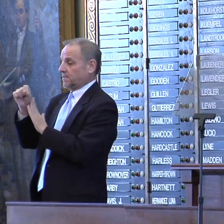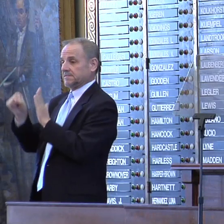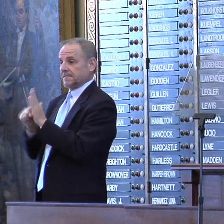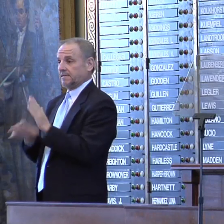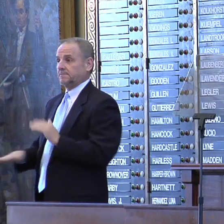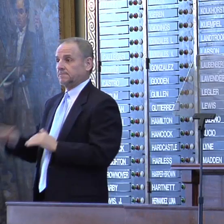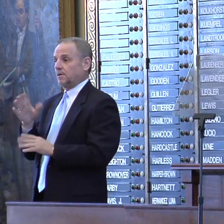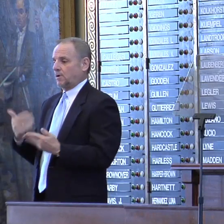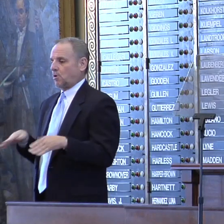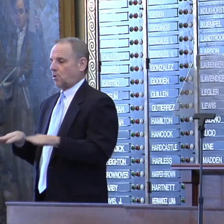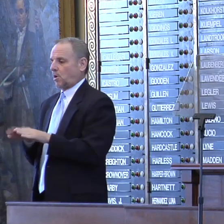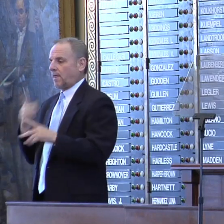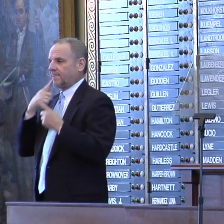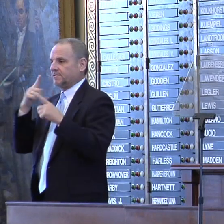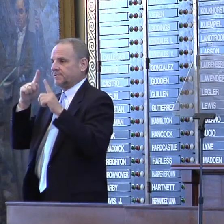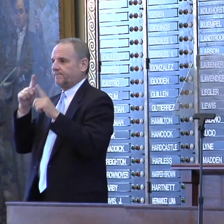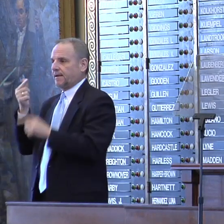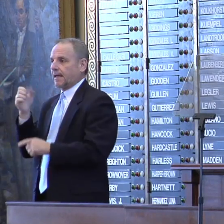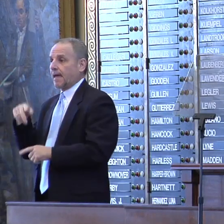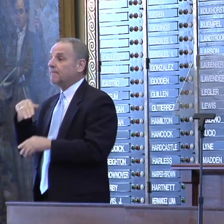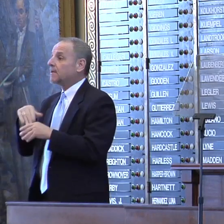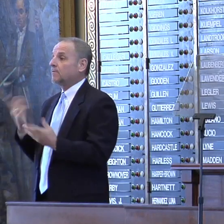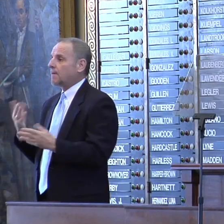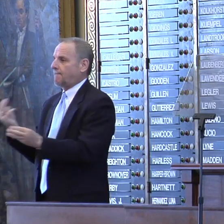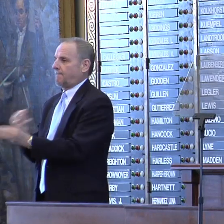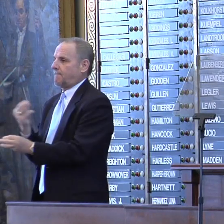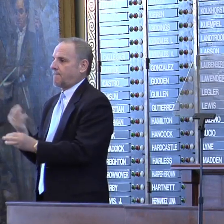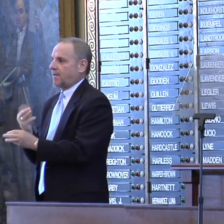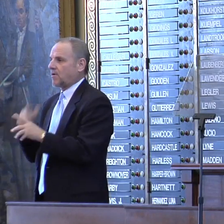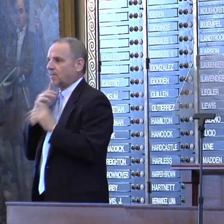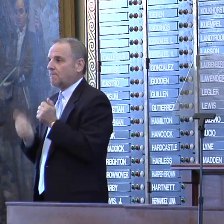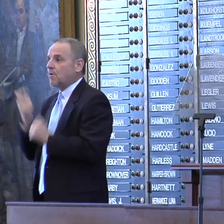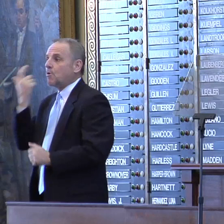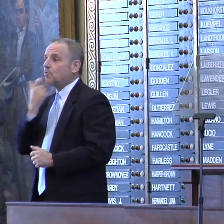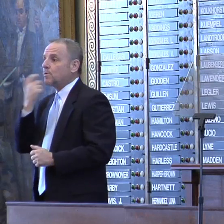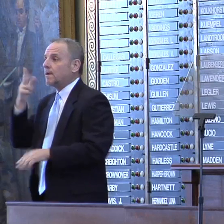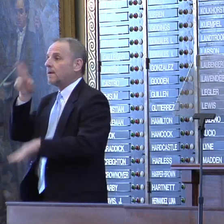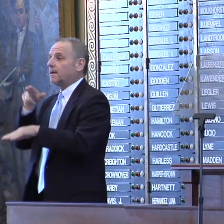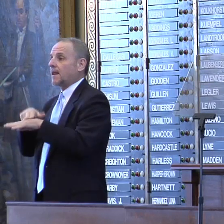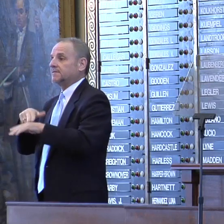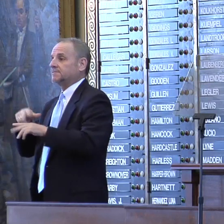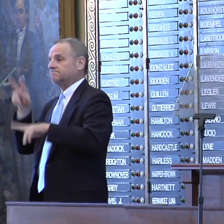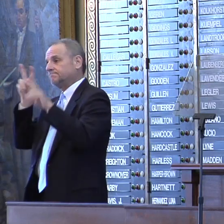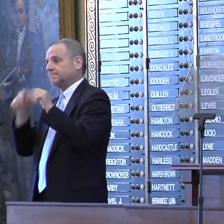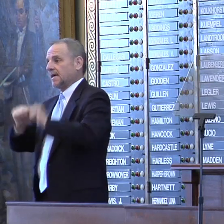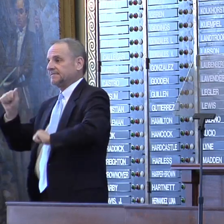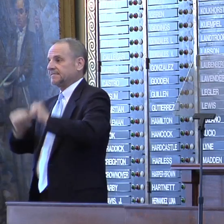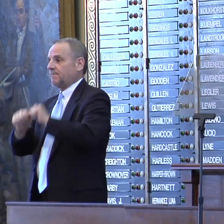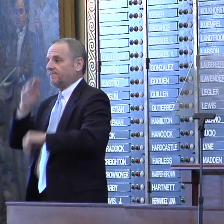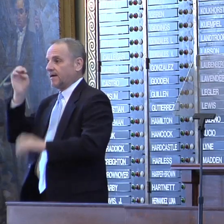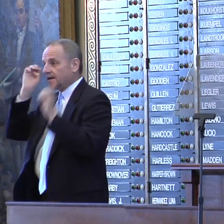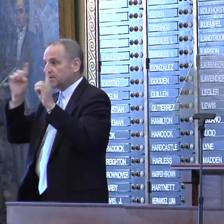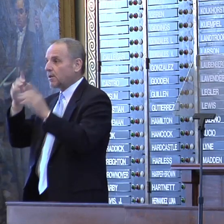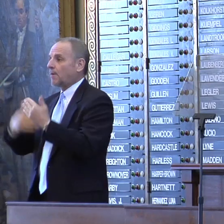closing the achievement gap in math. On the latest national assessment of educational progress,